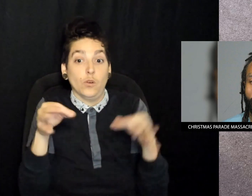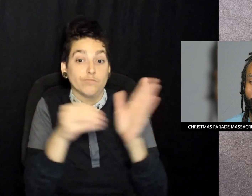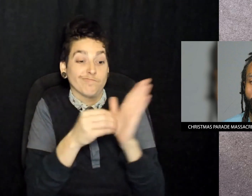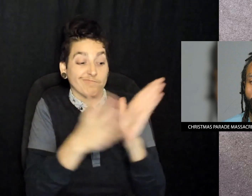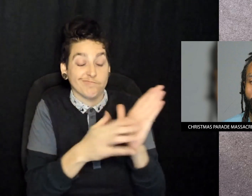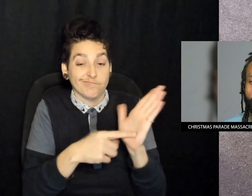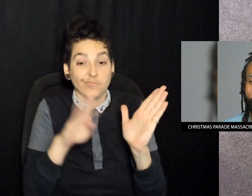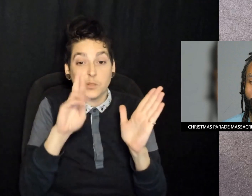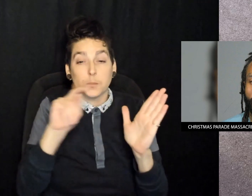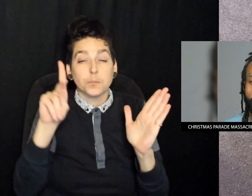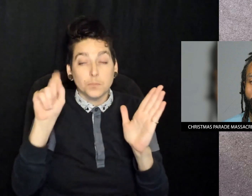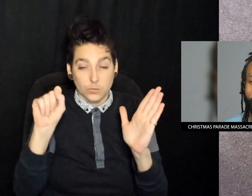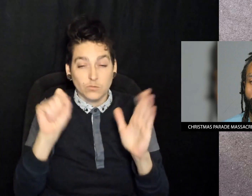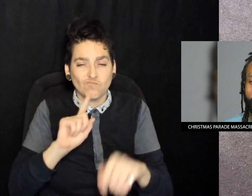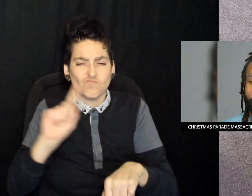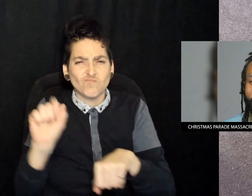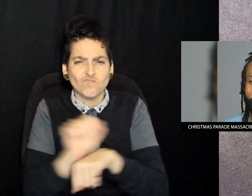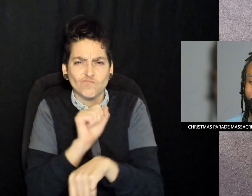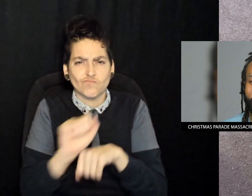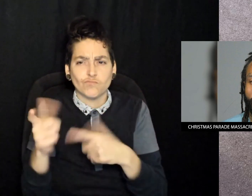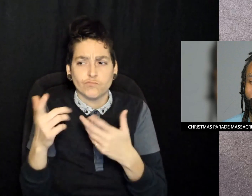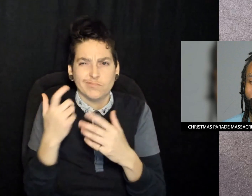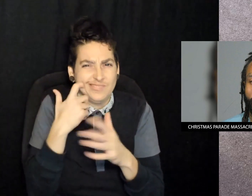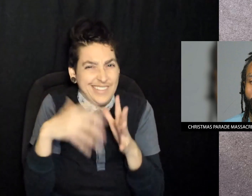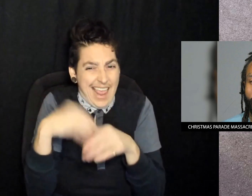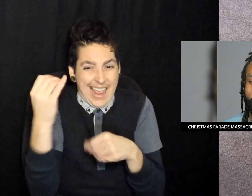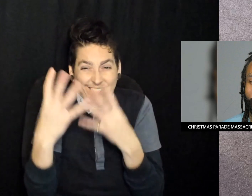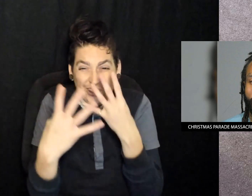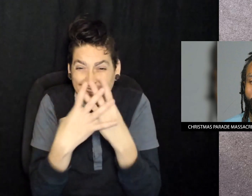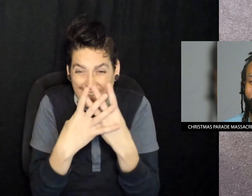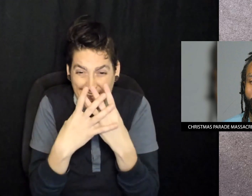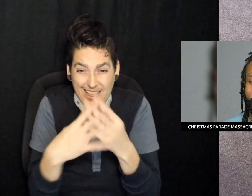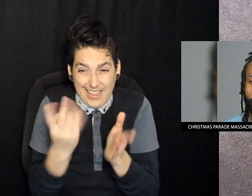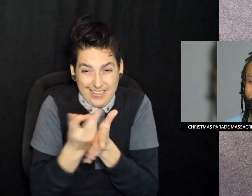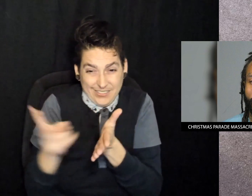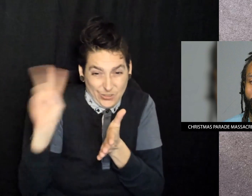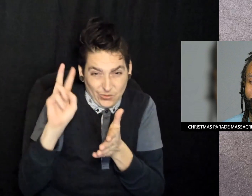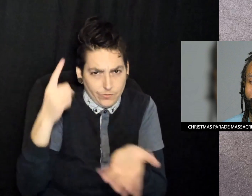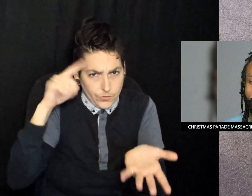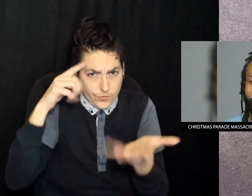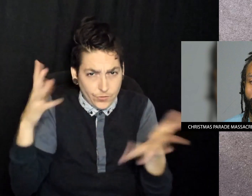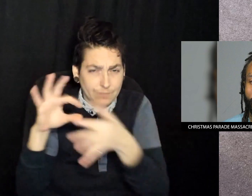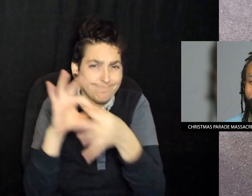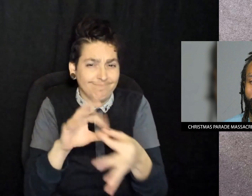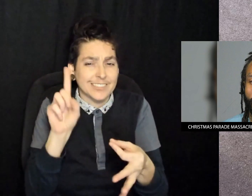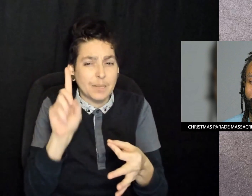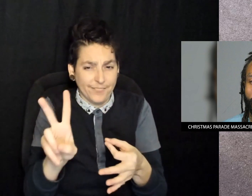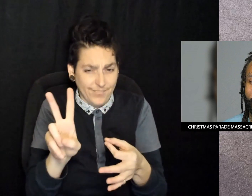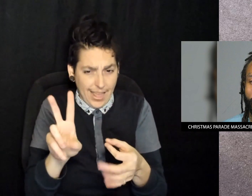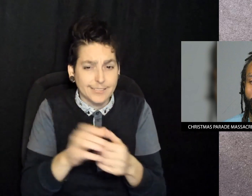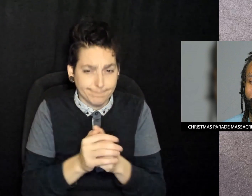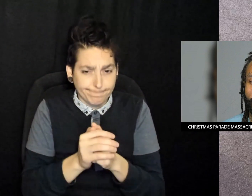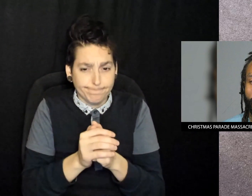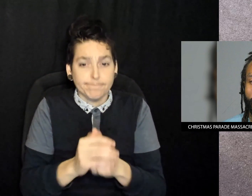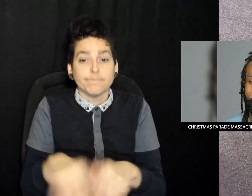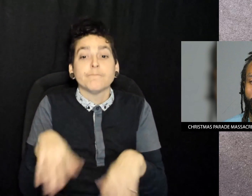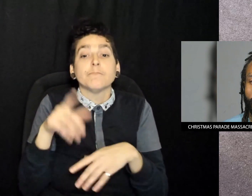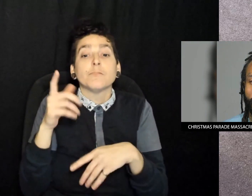According to court records, Brooks had been released from jail two weeks ago in relation to domestic abuse